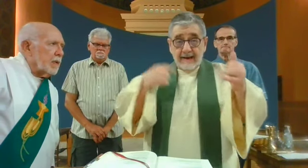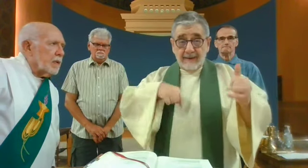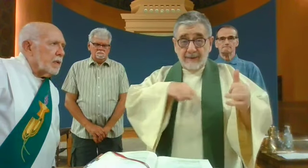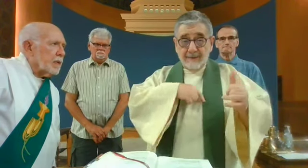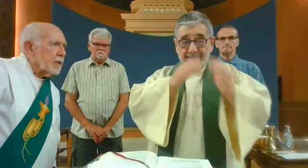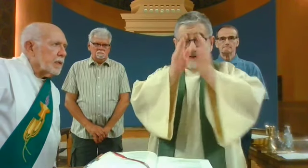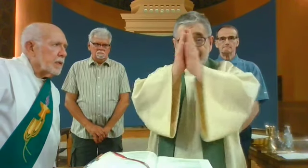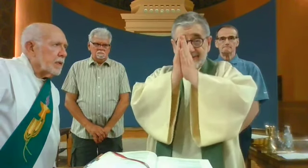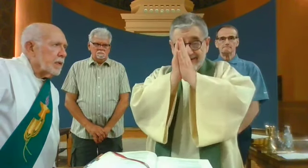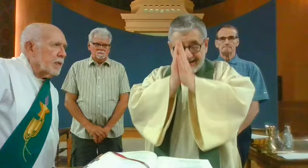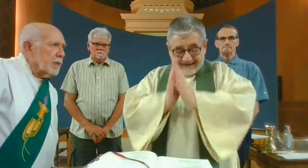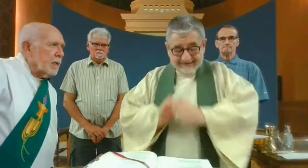Let us pray.